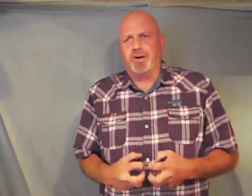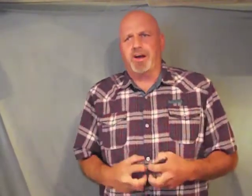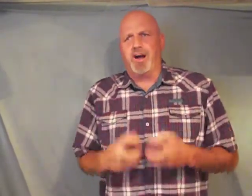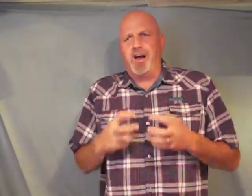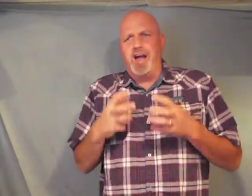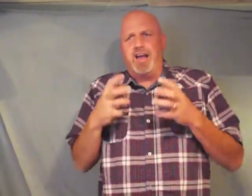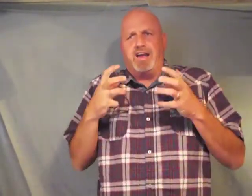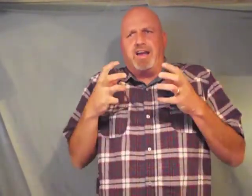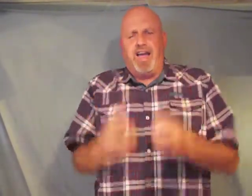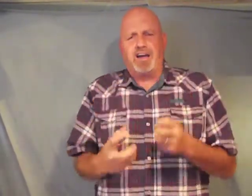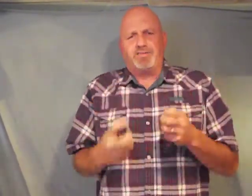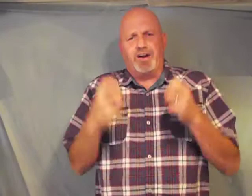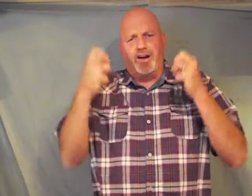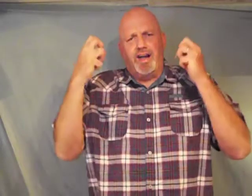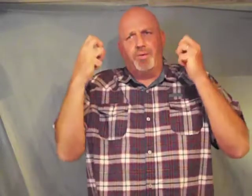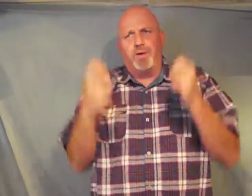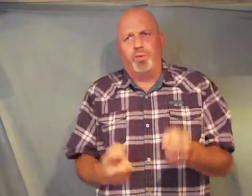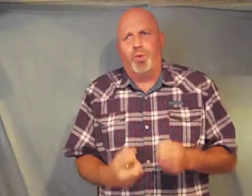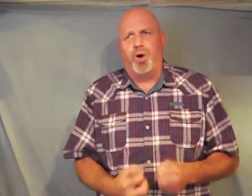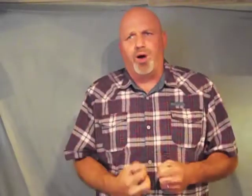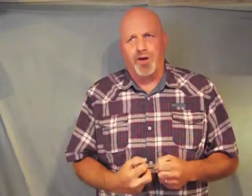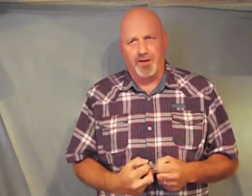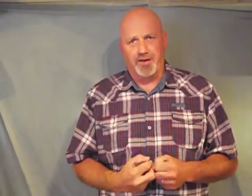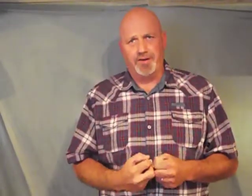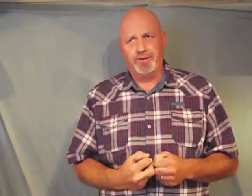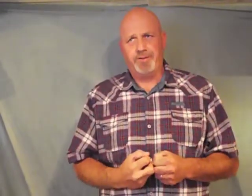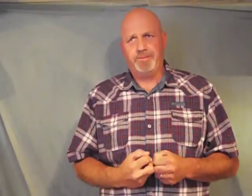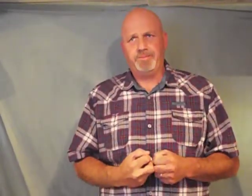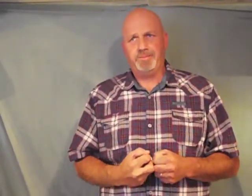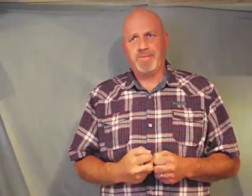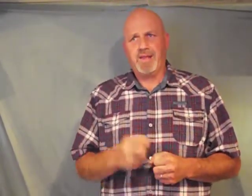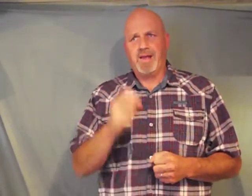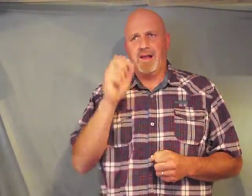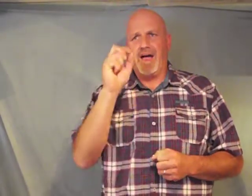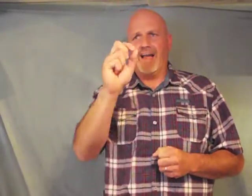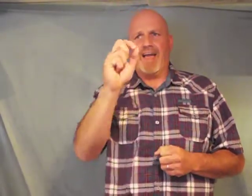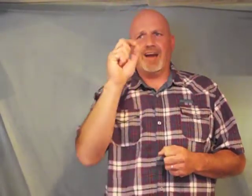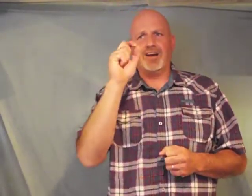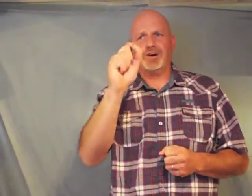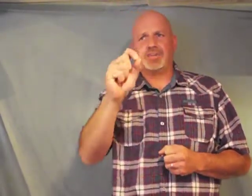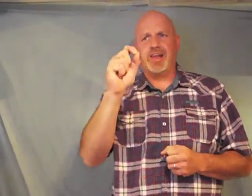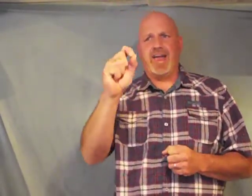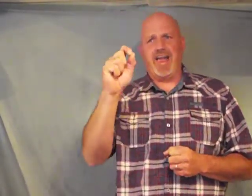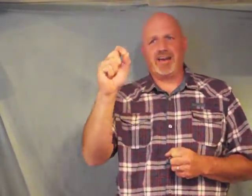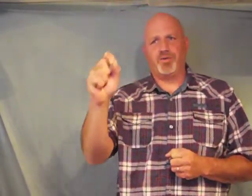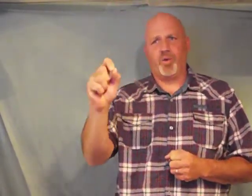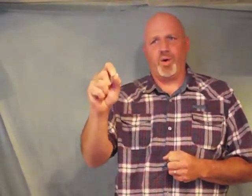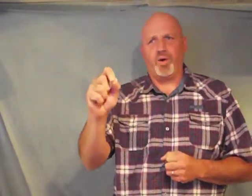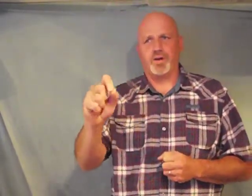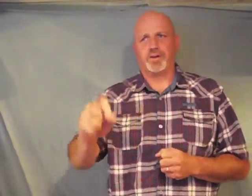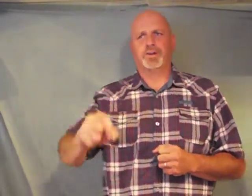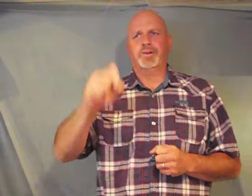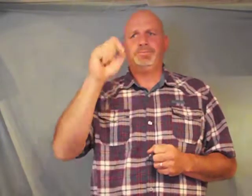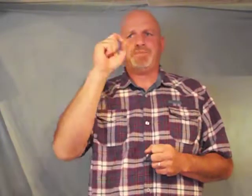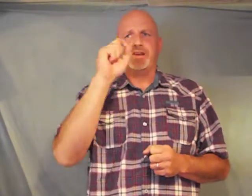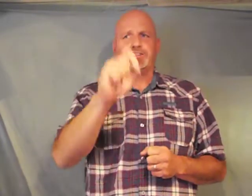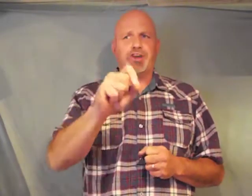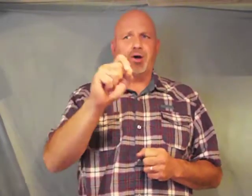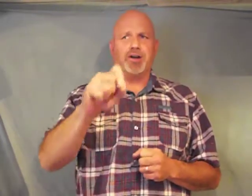are a gift are a reward like arrows in the hand of a warrior so are